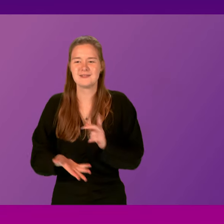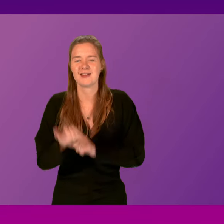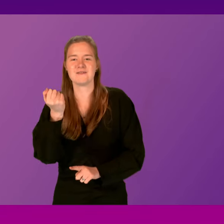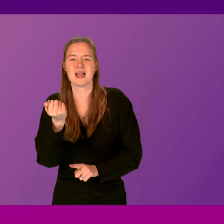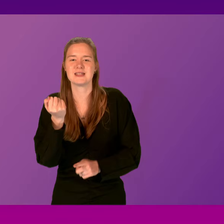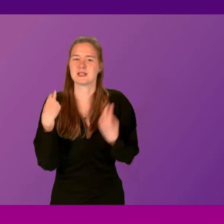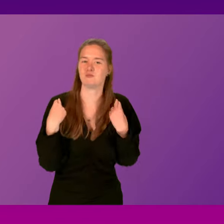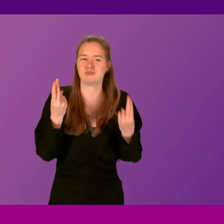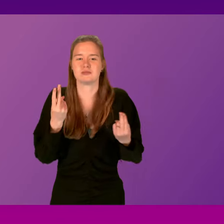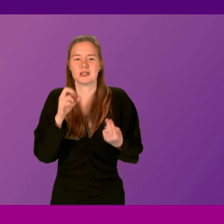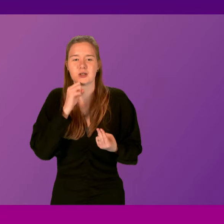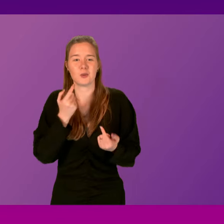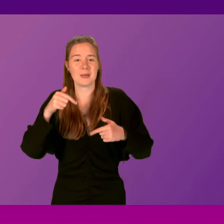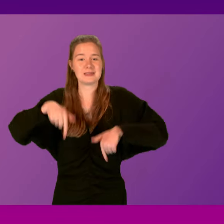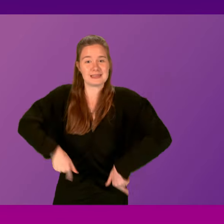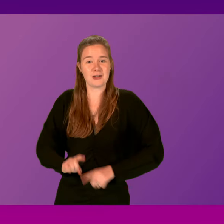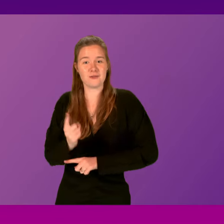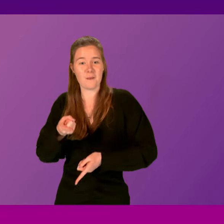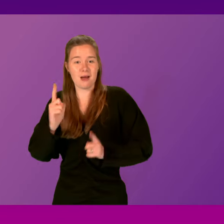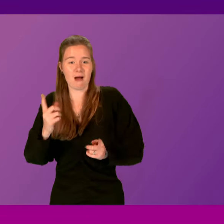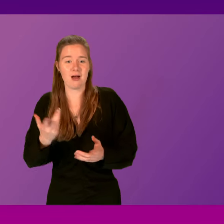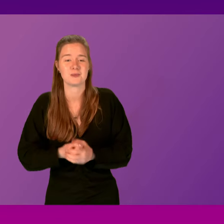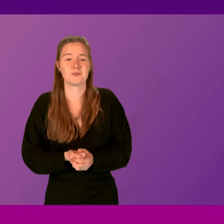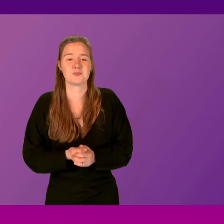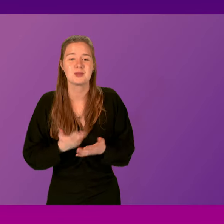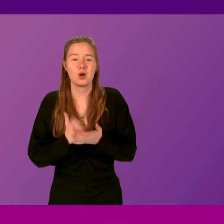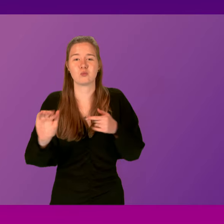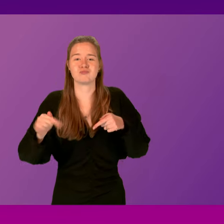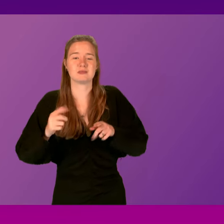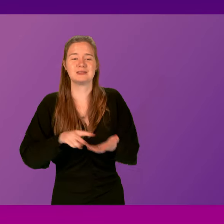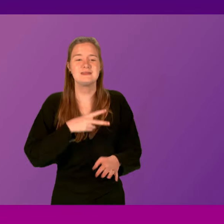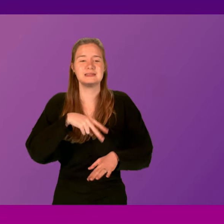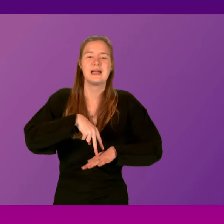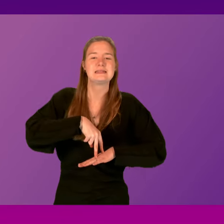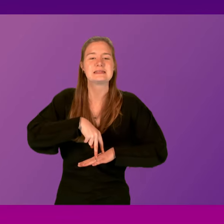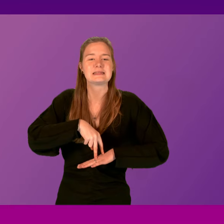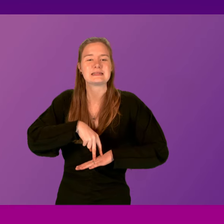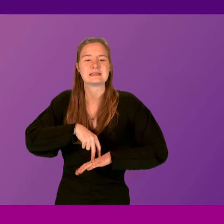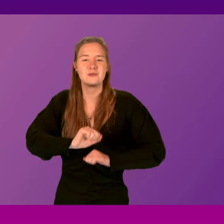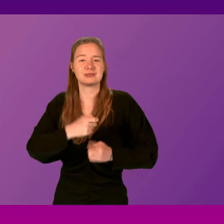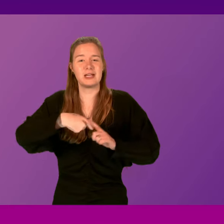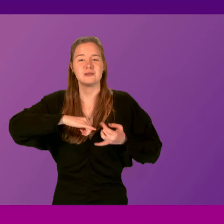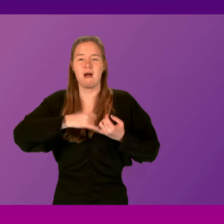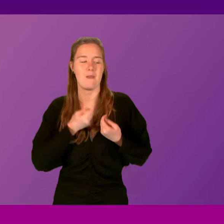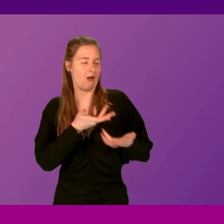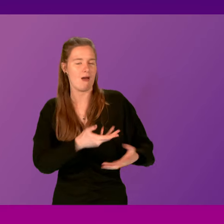that backbone, maybe he'll stand up for Scotland, as opposed to standing up for Keir Sarmer.